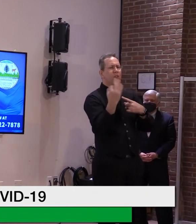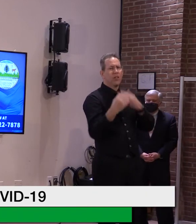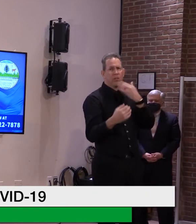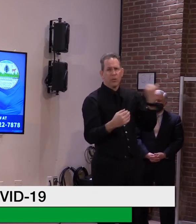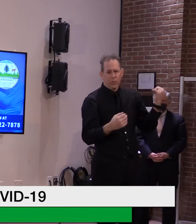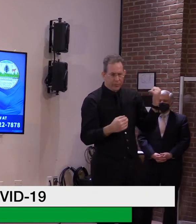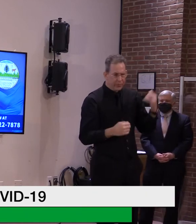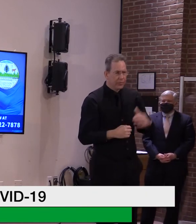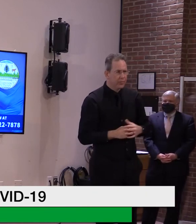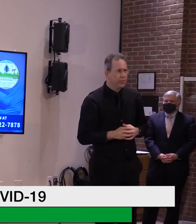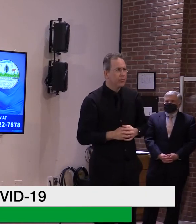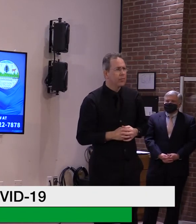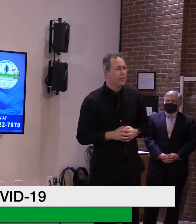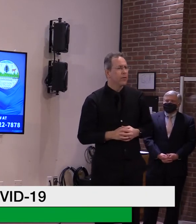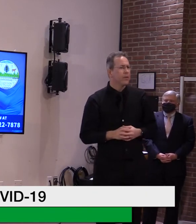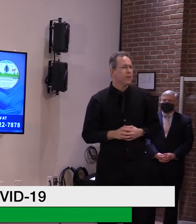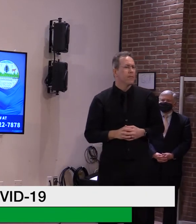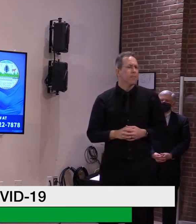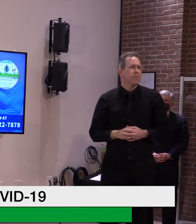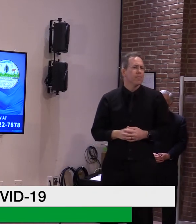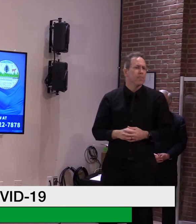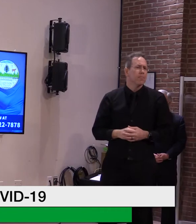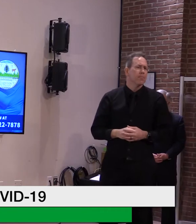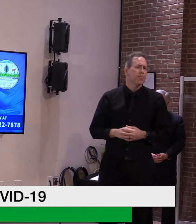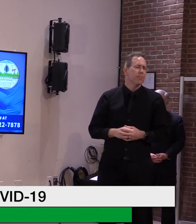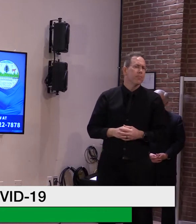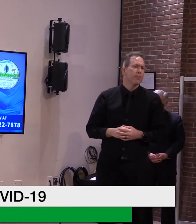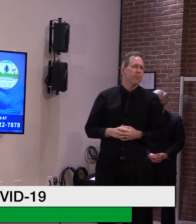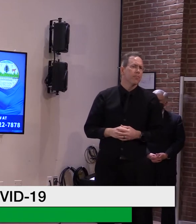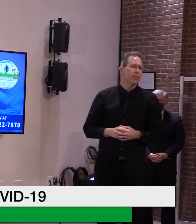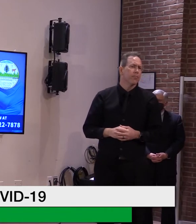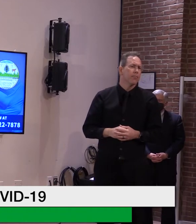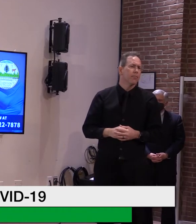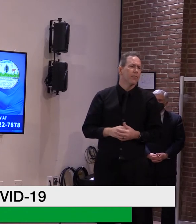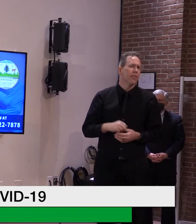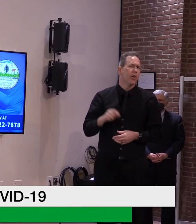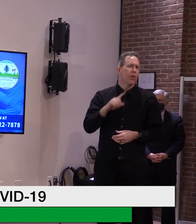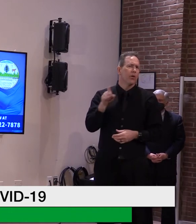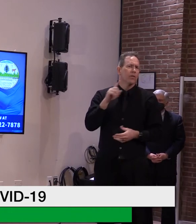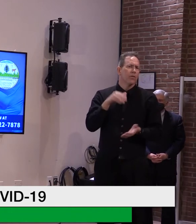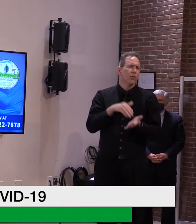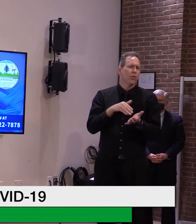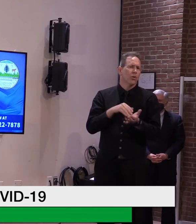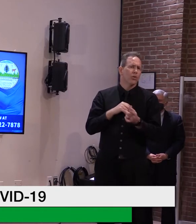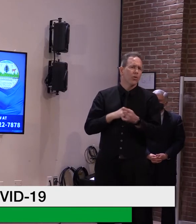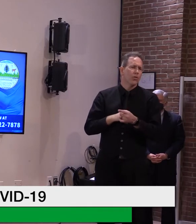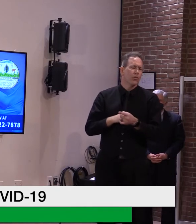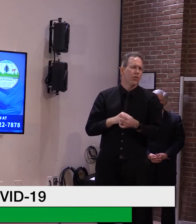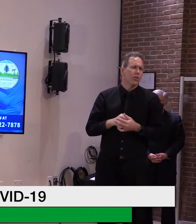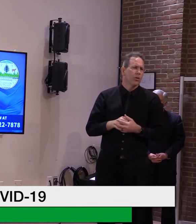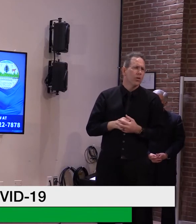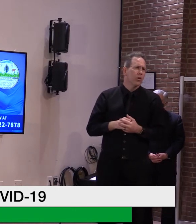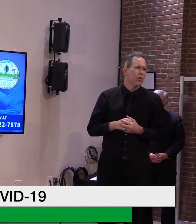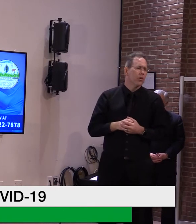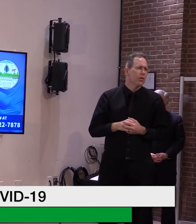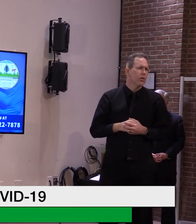following up on last Friday's issue about where there was no communication between the state of Vermont and the Veterans Administration